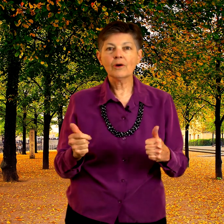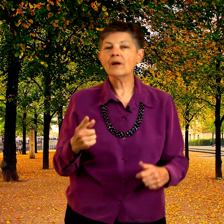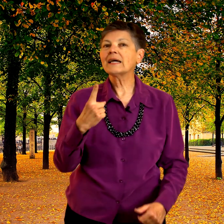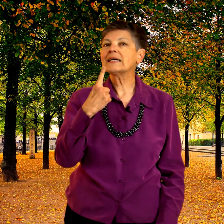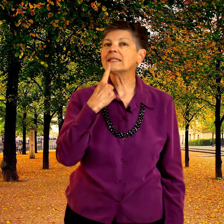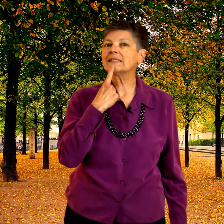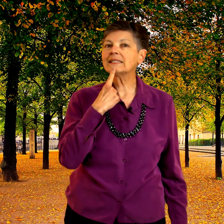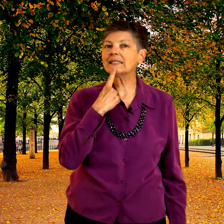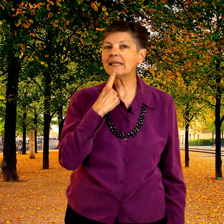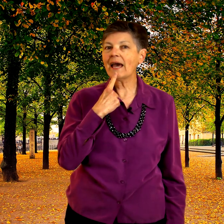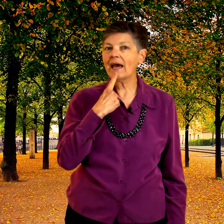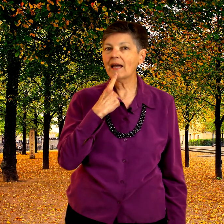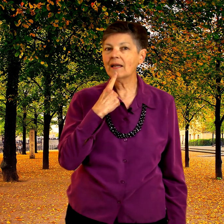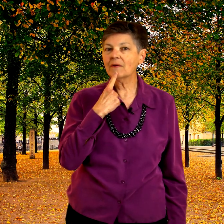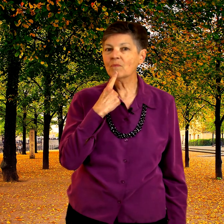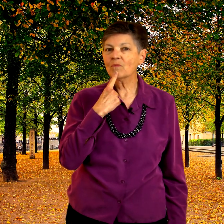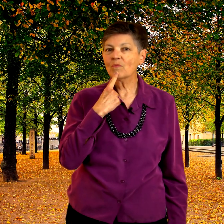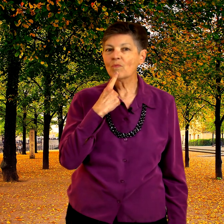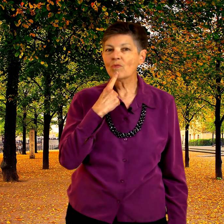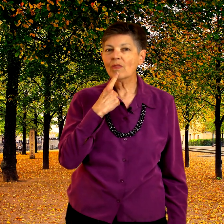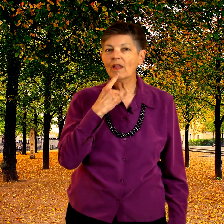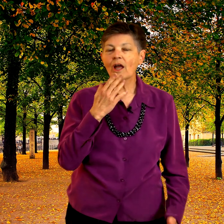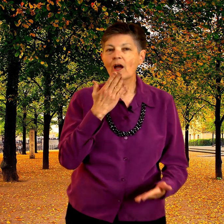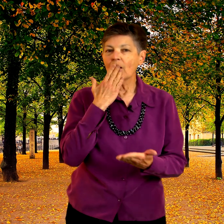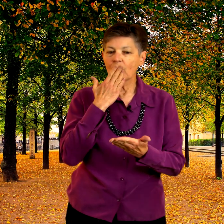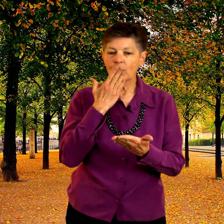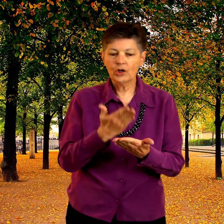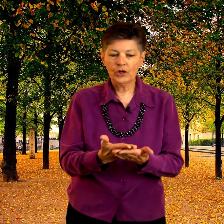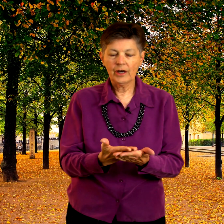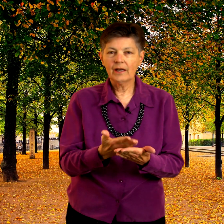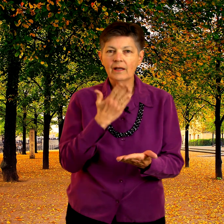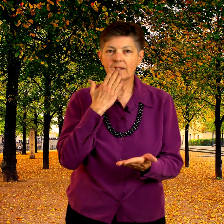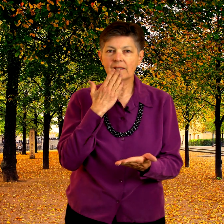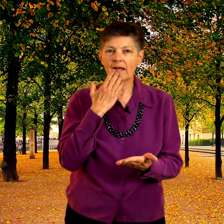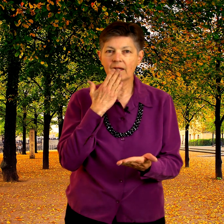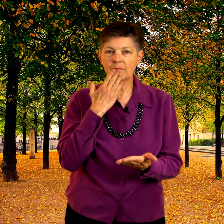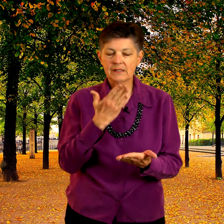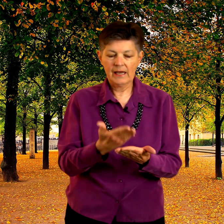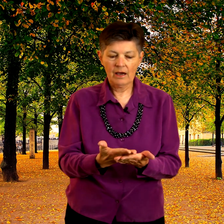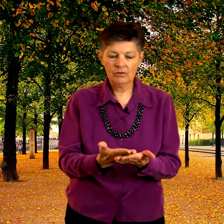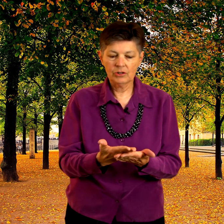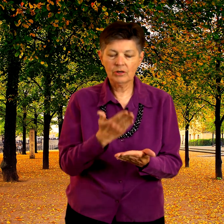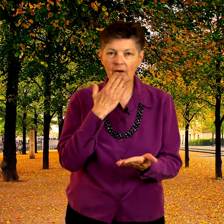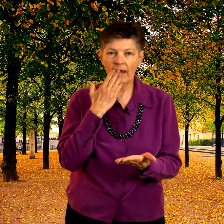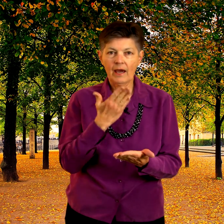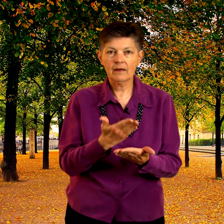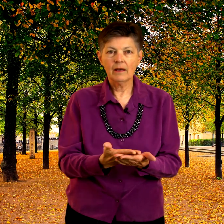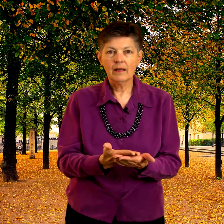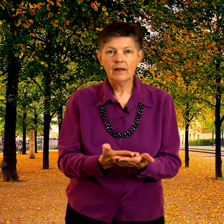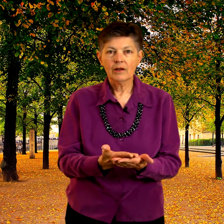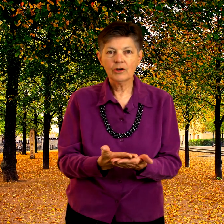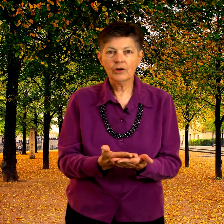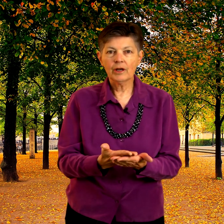said good this hand comes down to your hand good